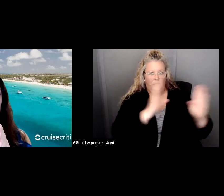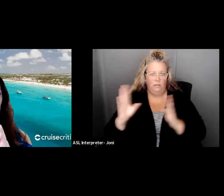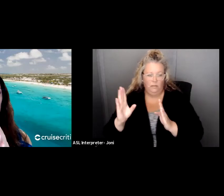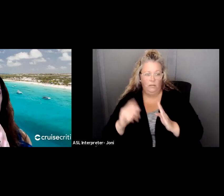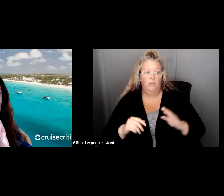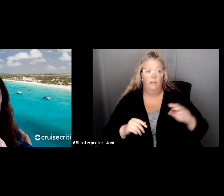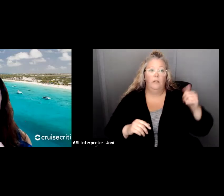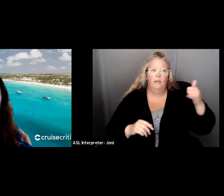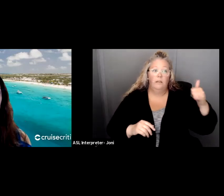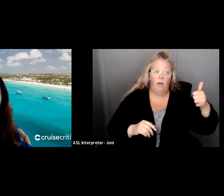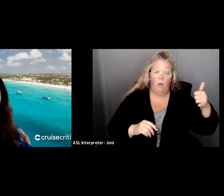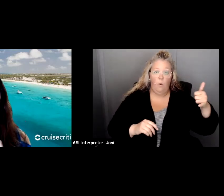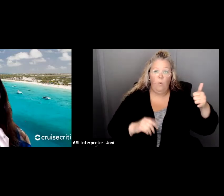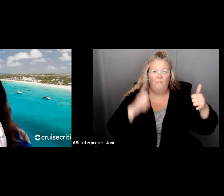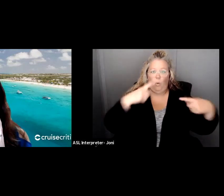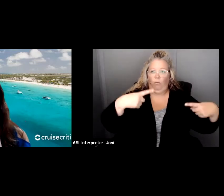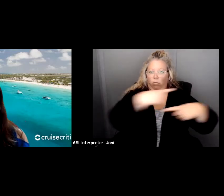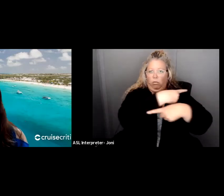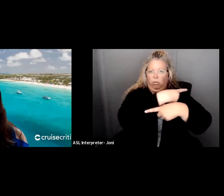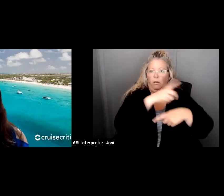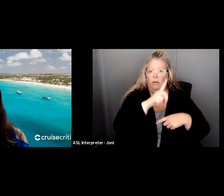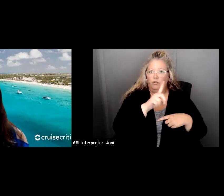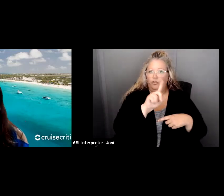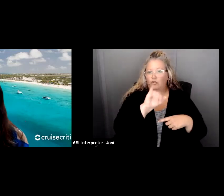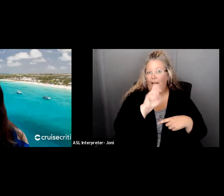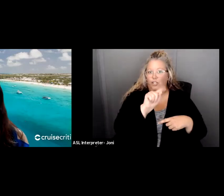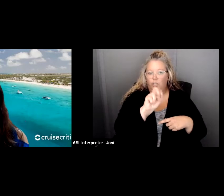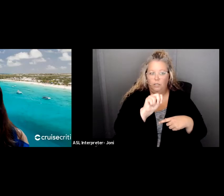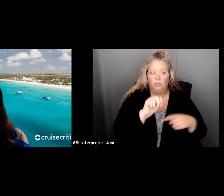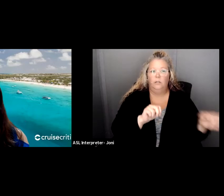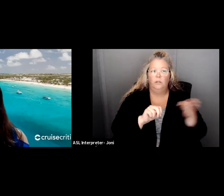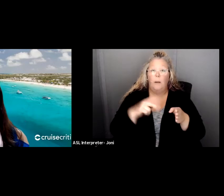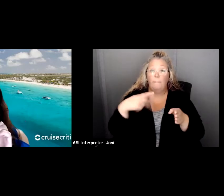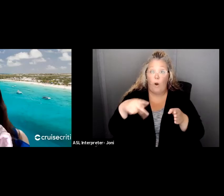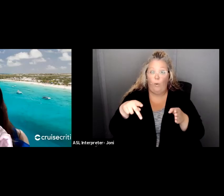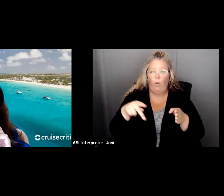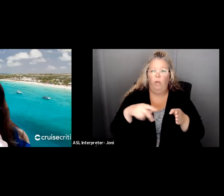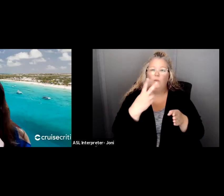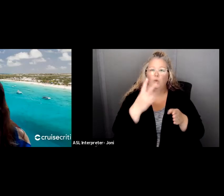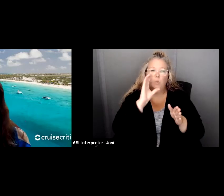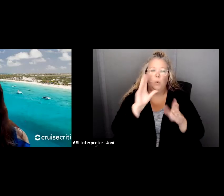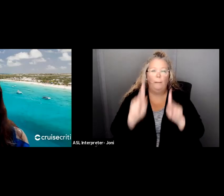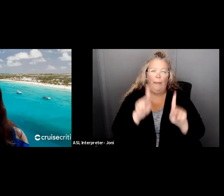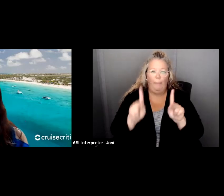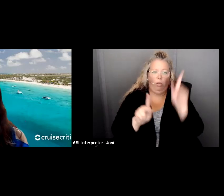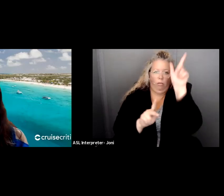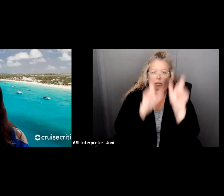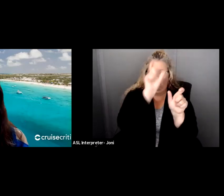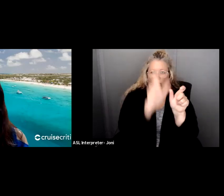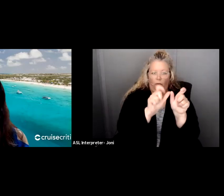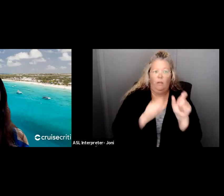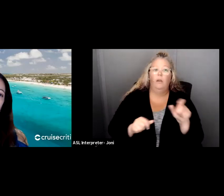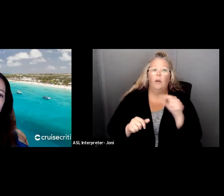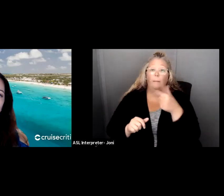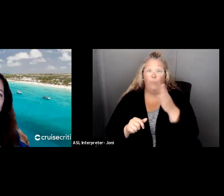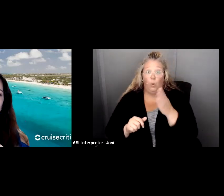one is next. has two people icons. The third is blue and it has a map. The fourth is